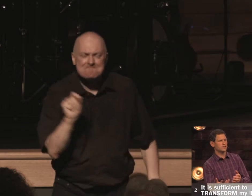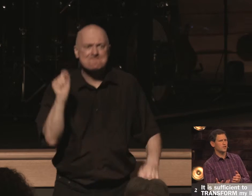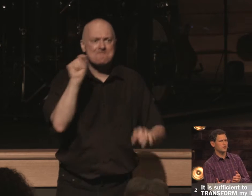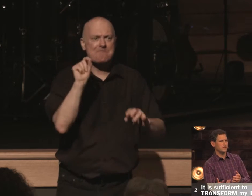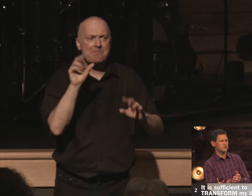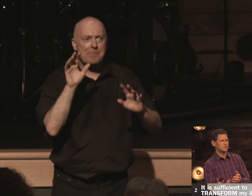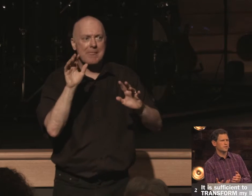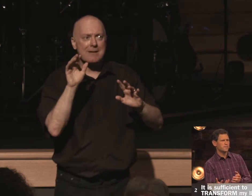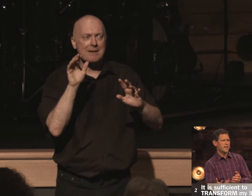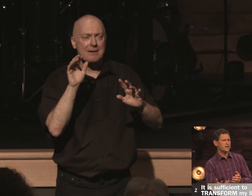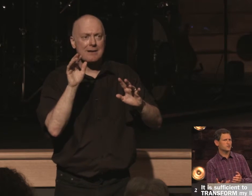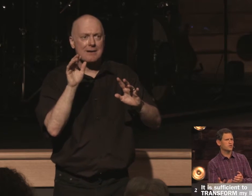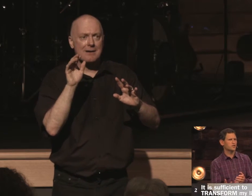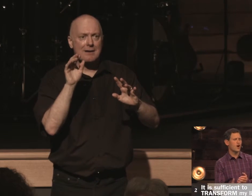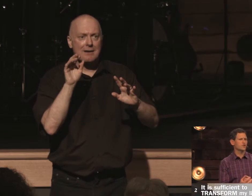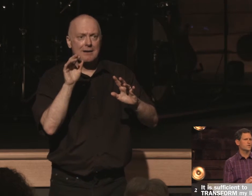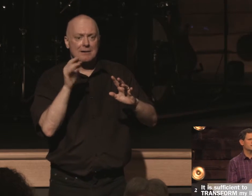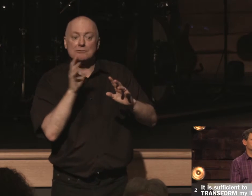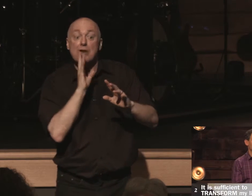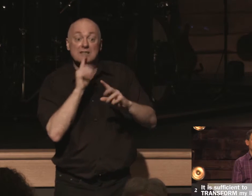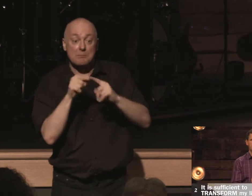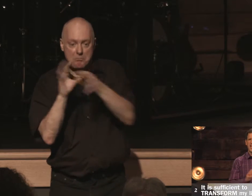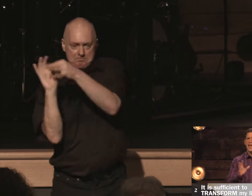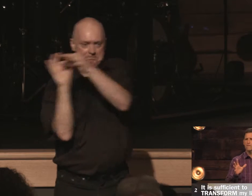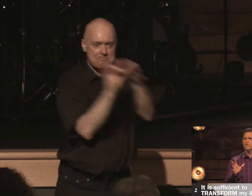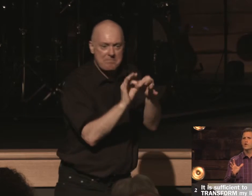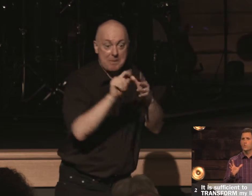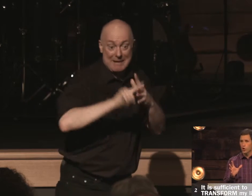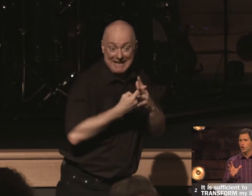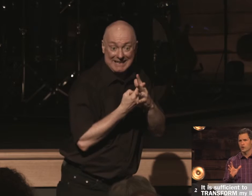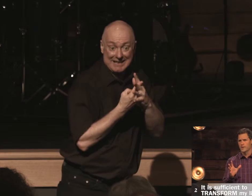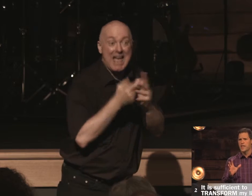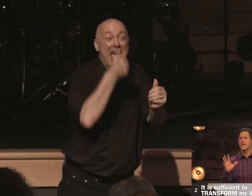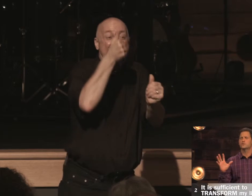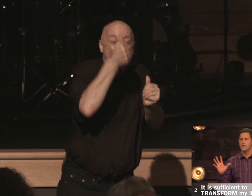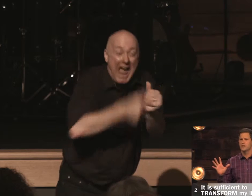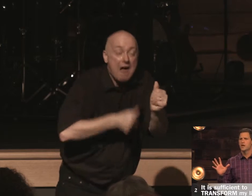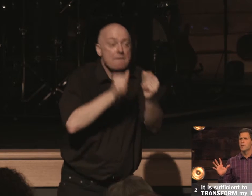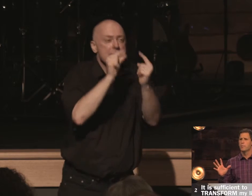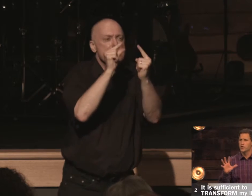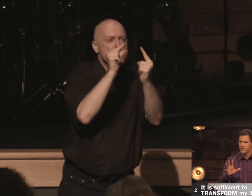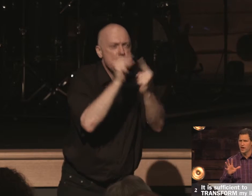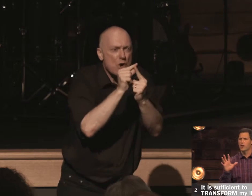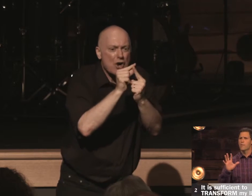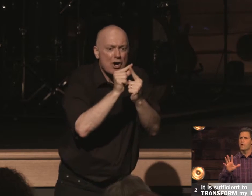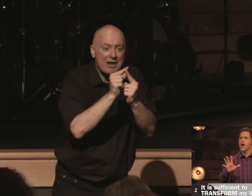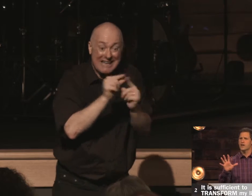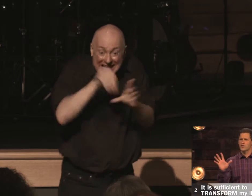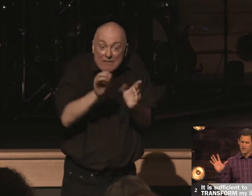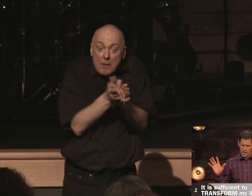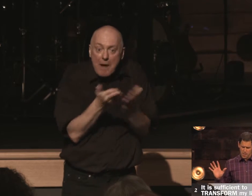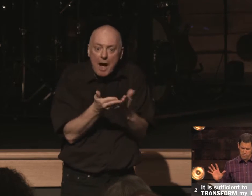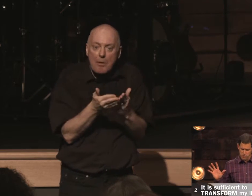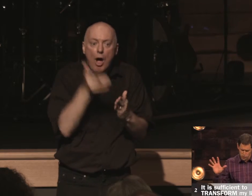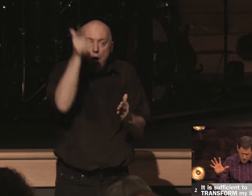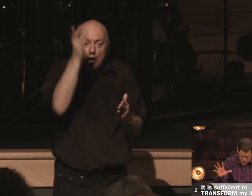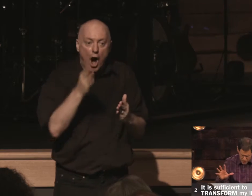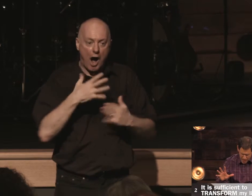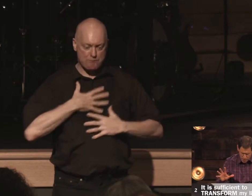series as to the doctrine of inspiration every word has been put there more accurately breathed out